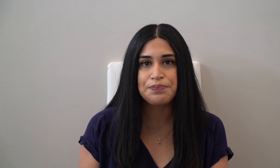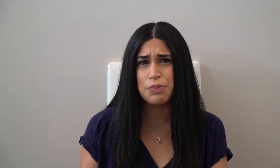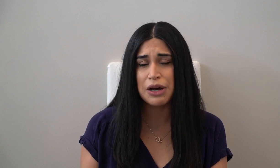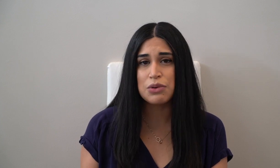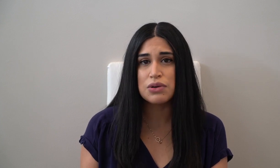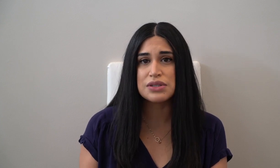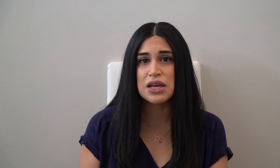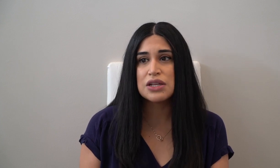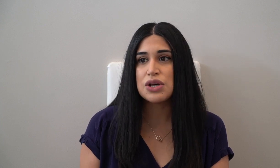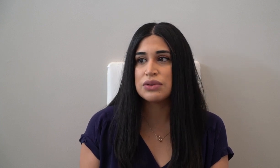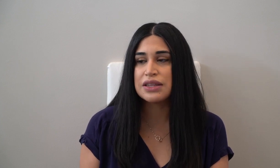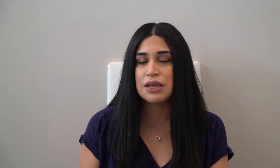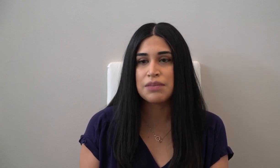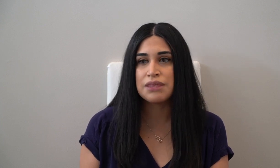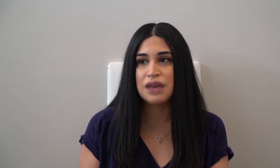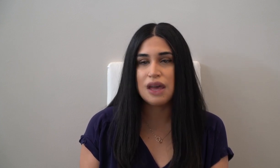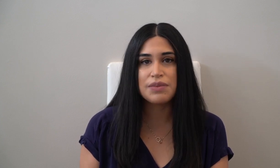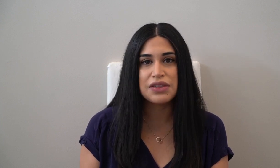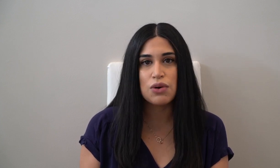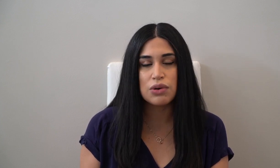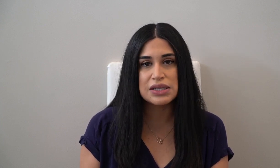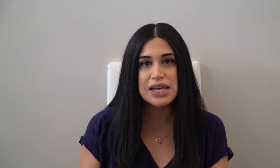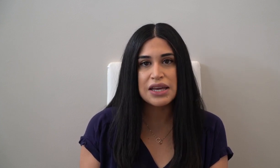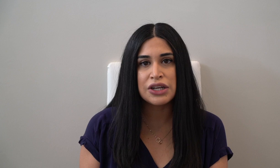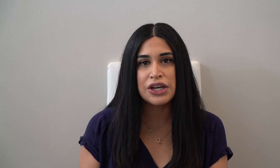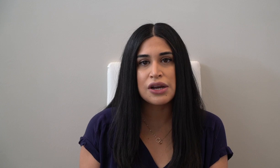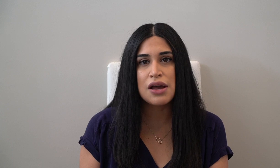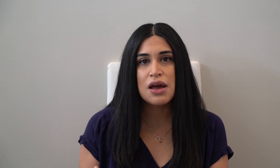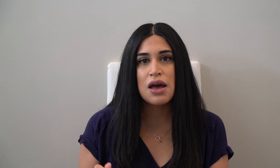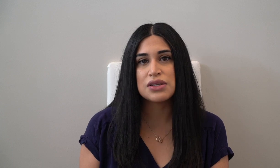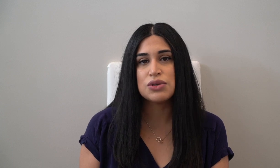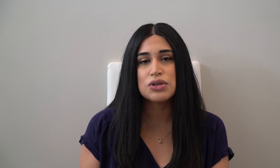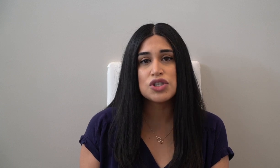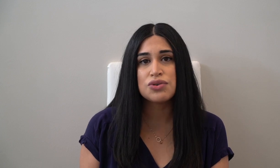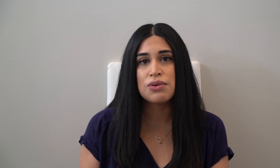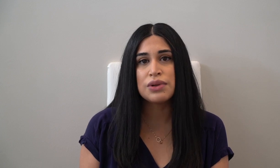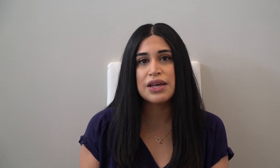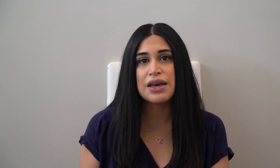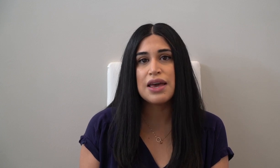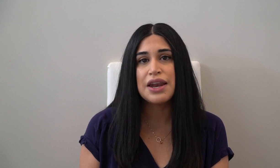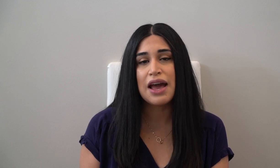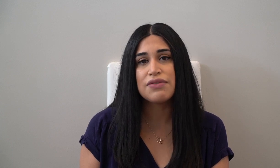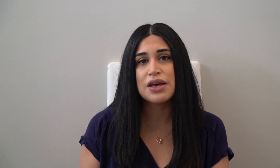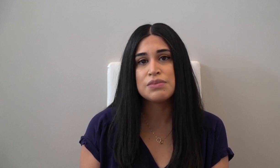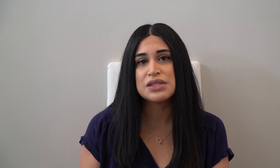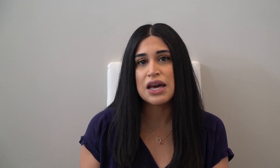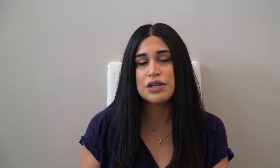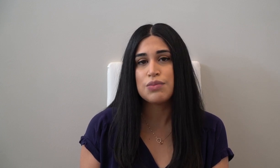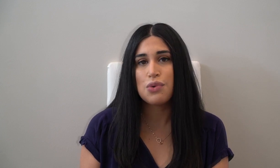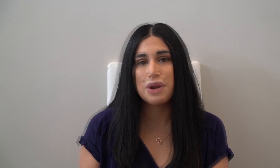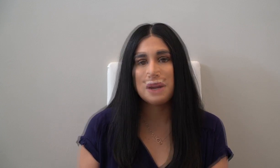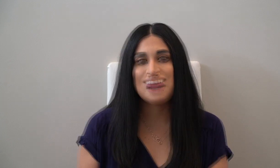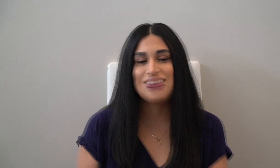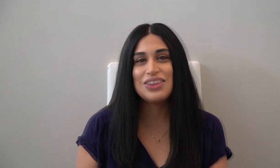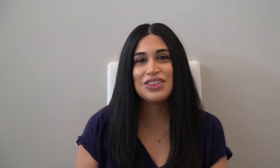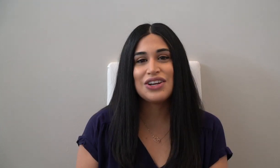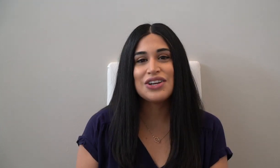bubbles. Don't let them get the whole container. You control it and have them sign more. The third